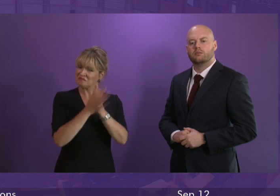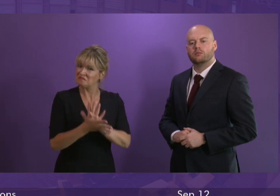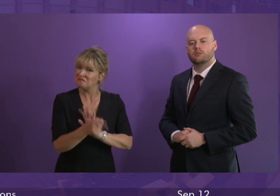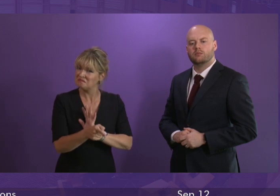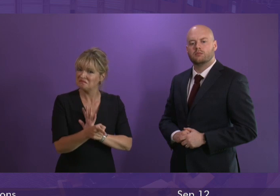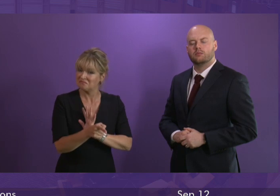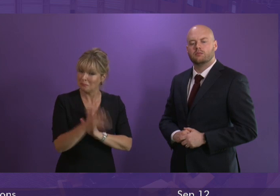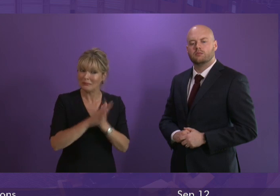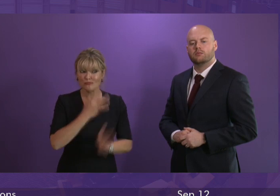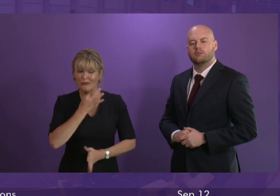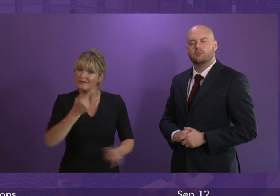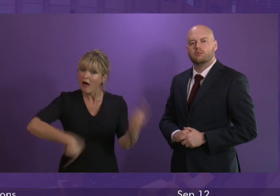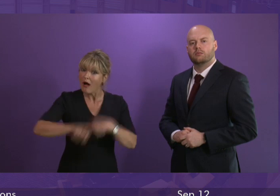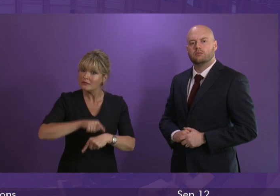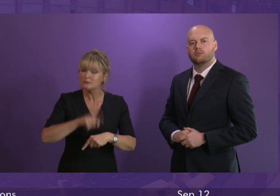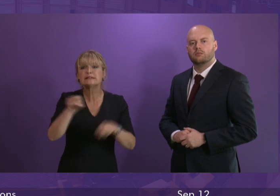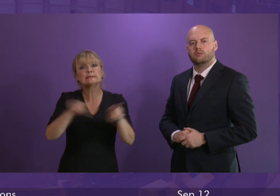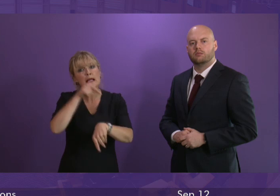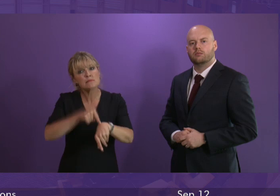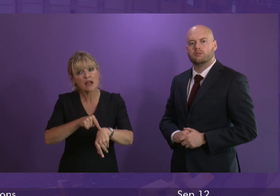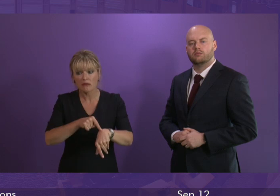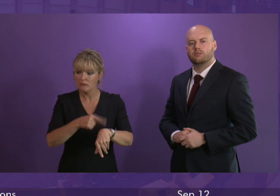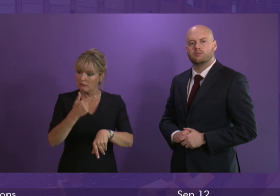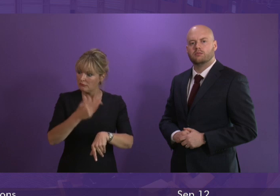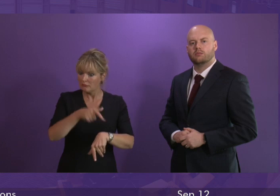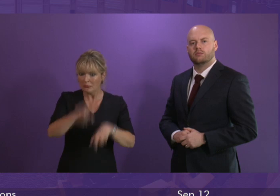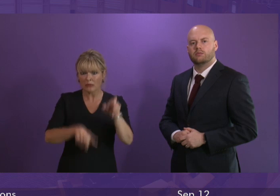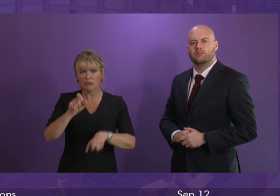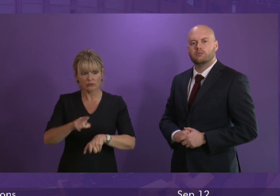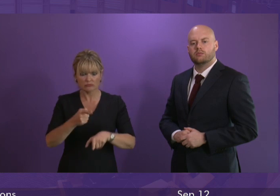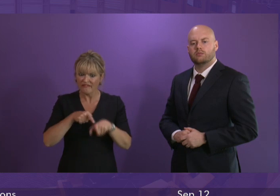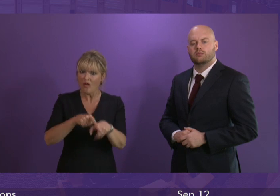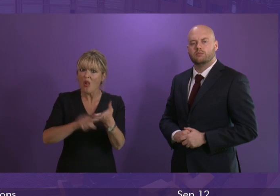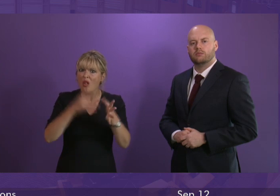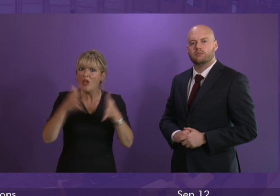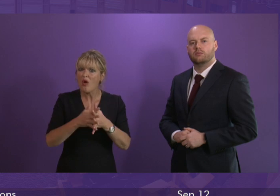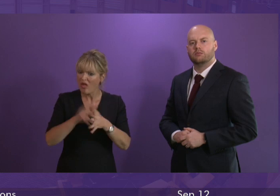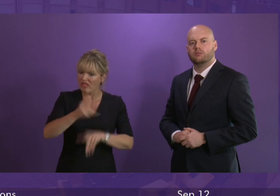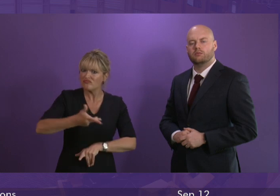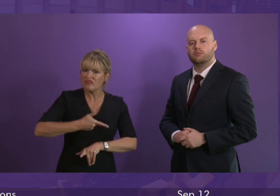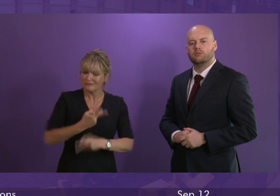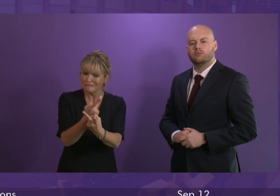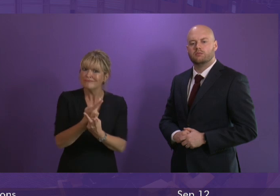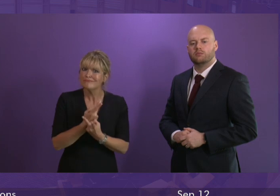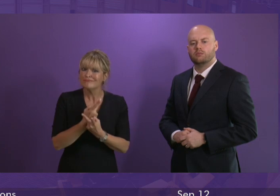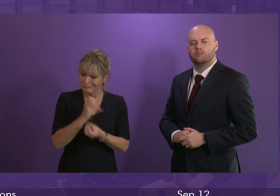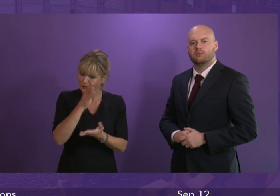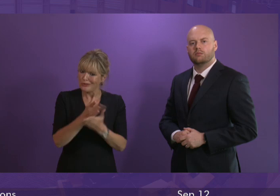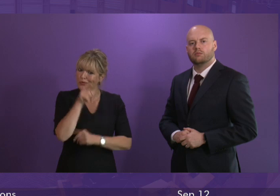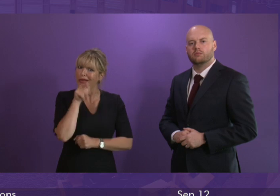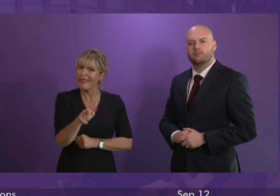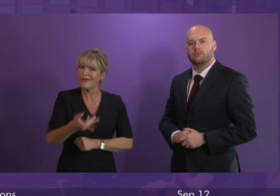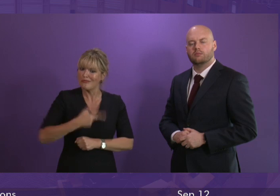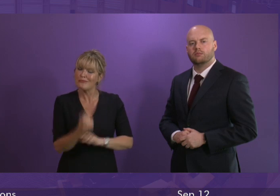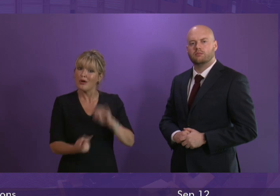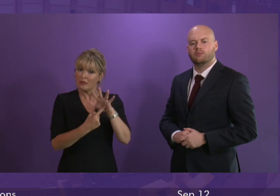It is also vital that the rights of the majority of law-abiding citizens are protected and given priority. So